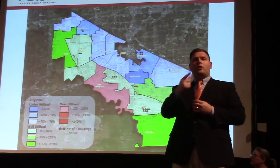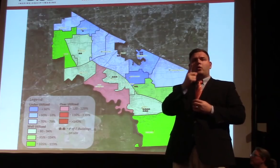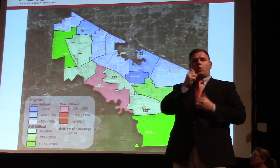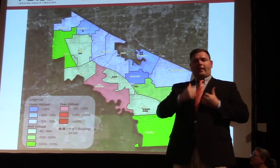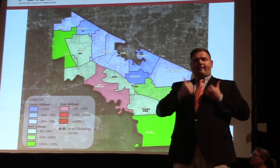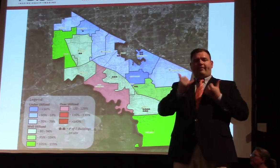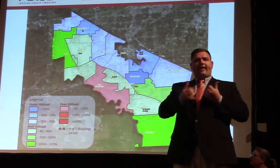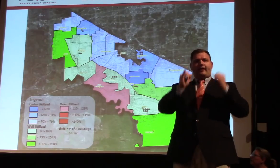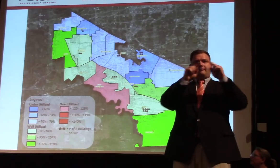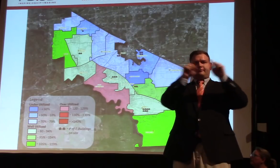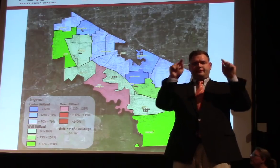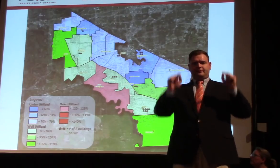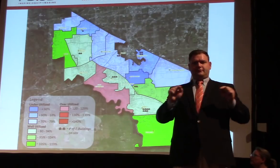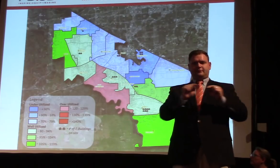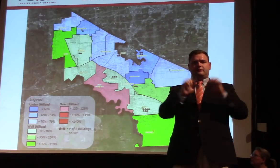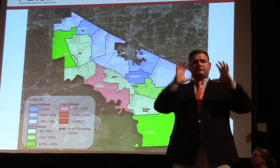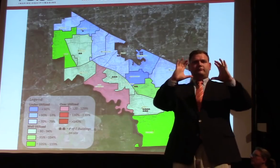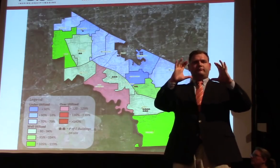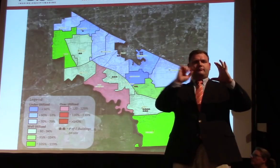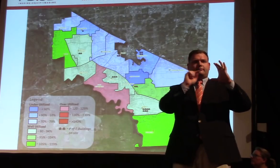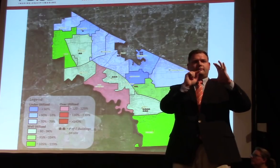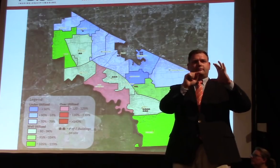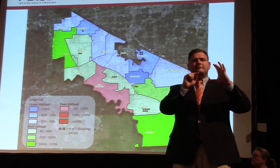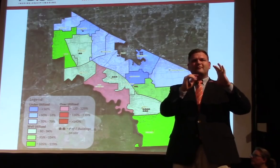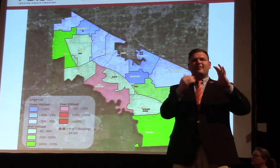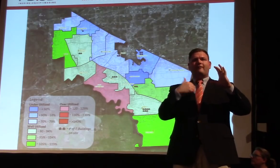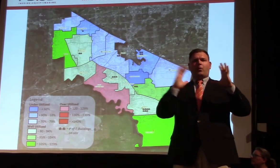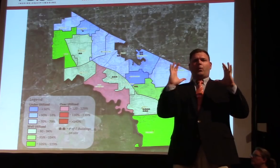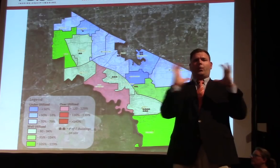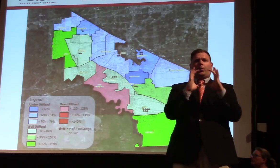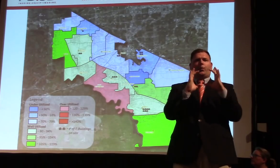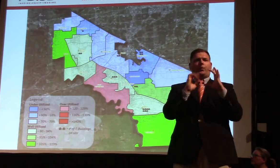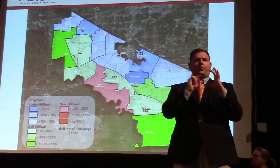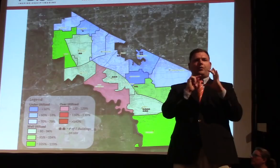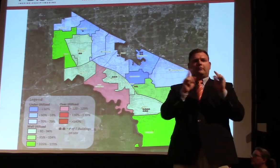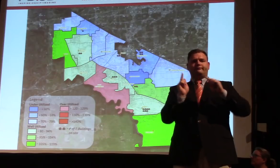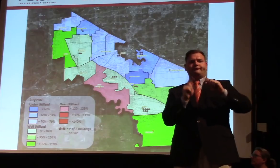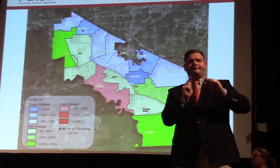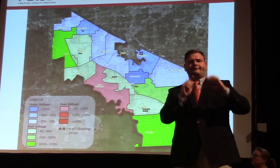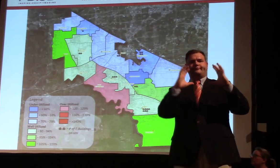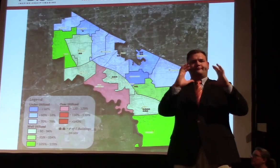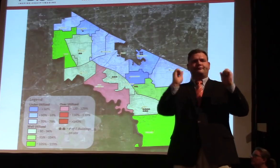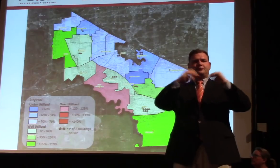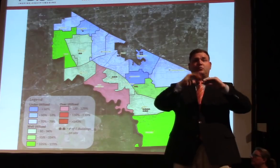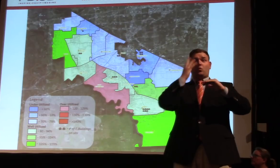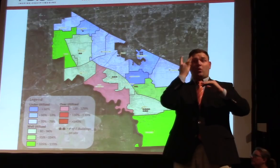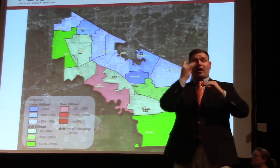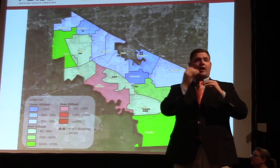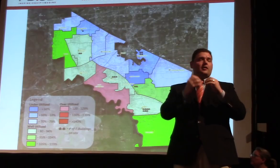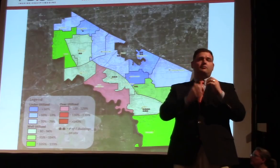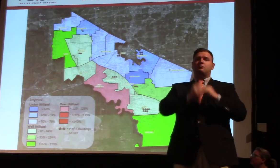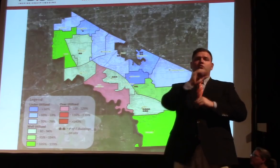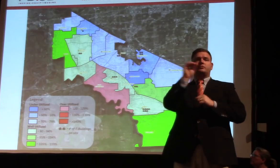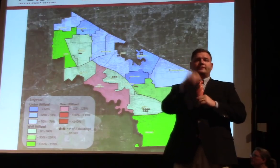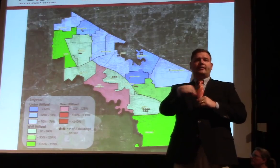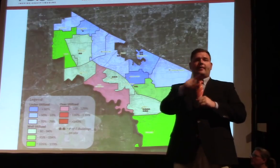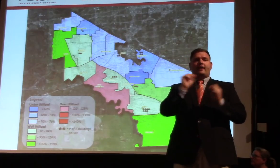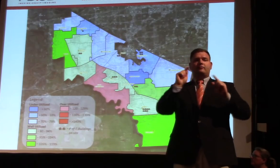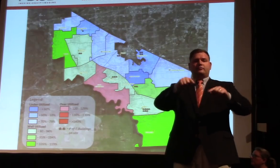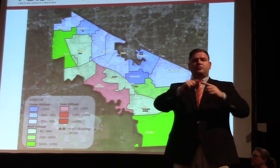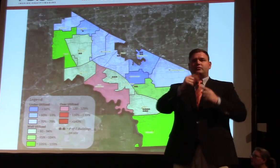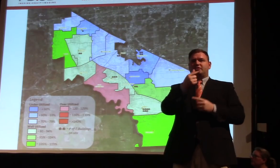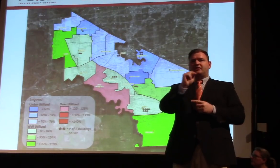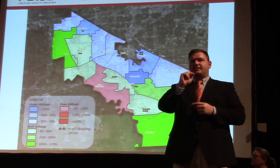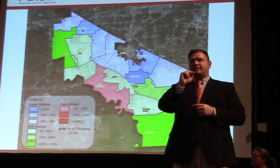Quail Valley has an artificially small attendance area because it has a large percentage of the population that are in the GT Academy. And so